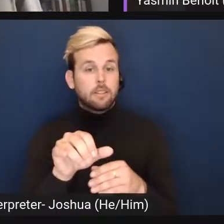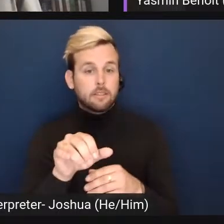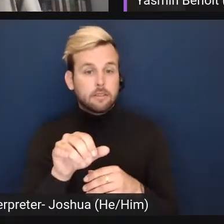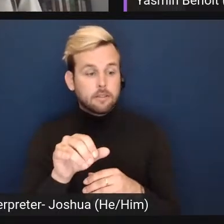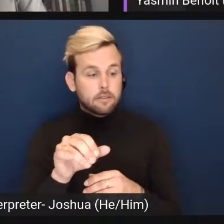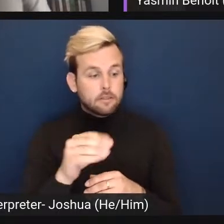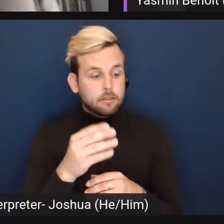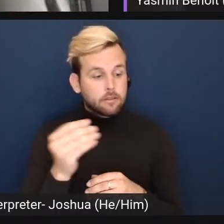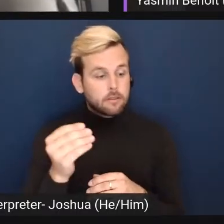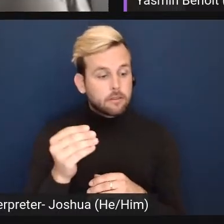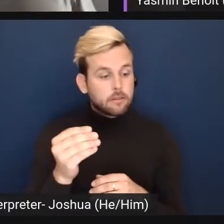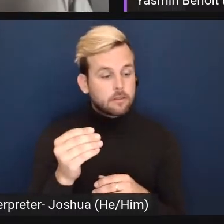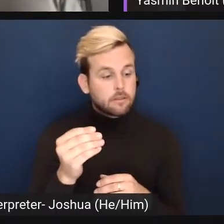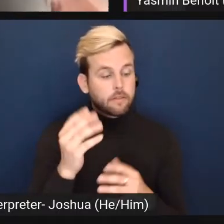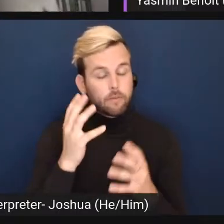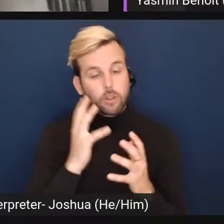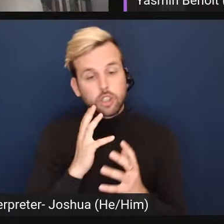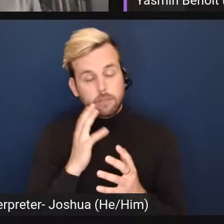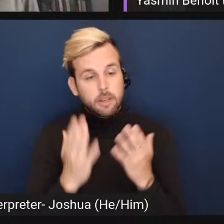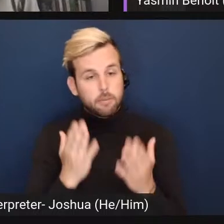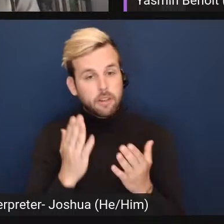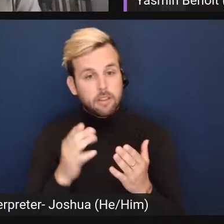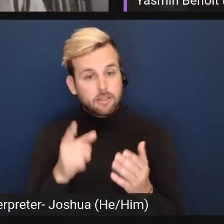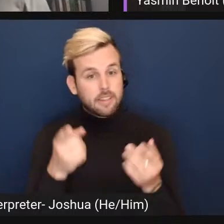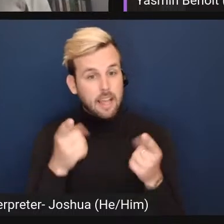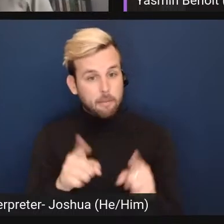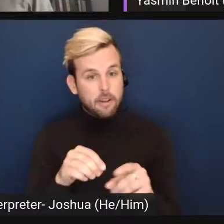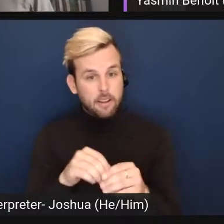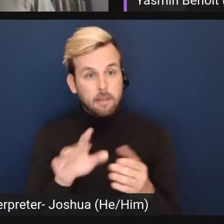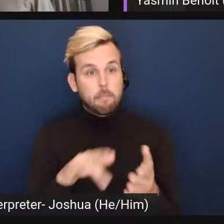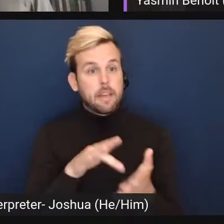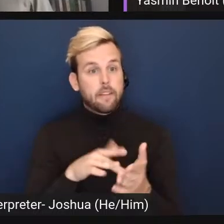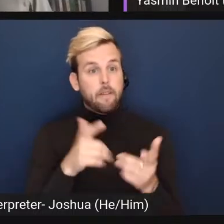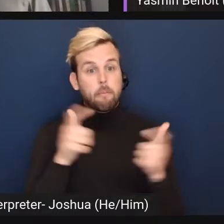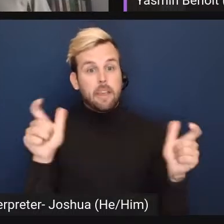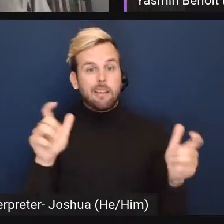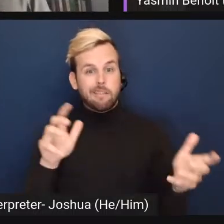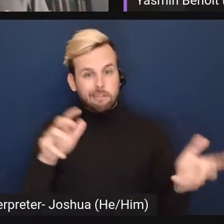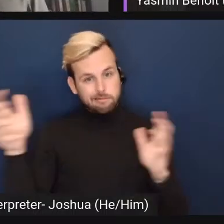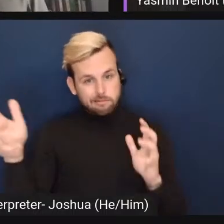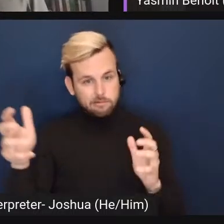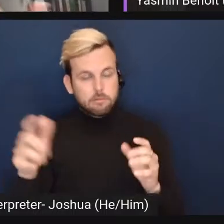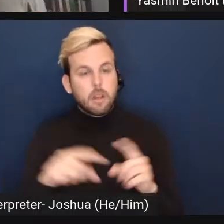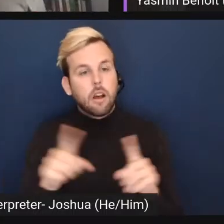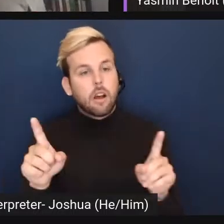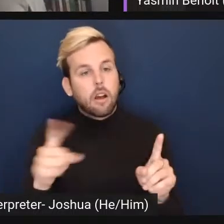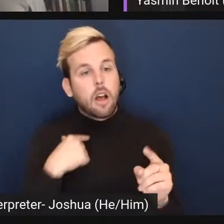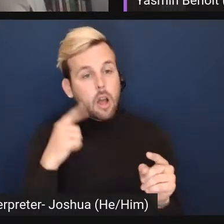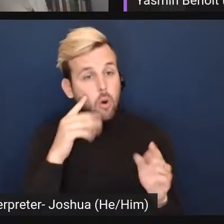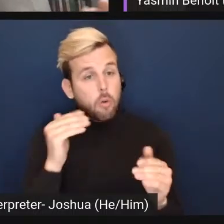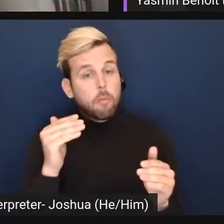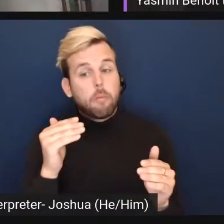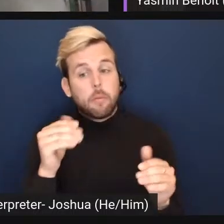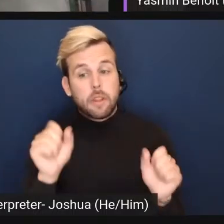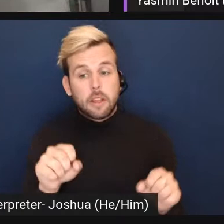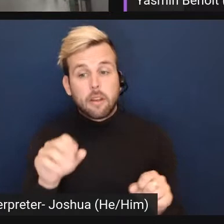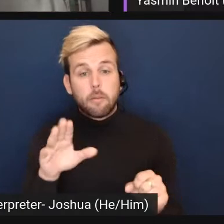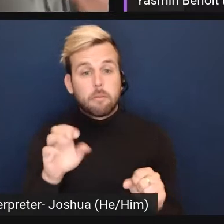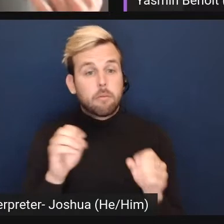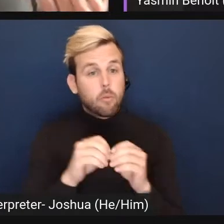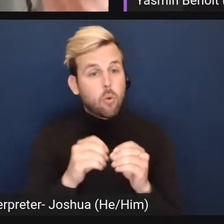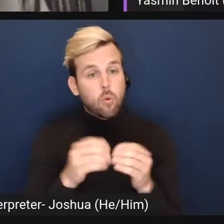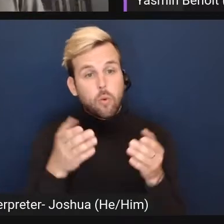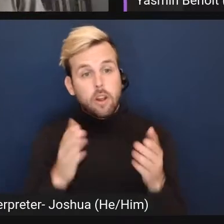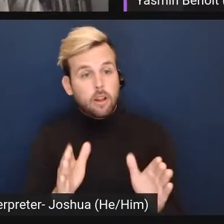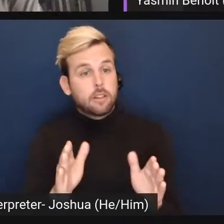you know, unfortunate maybe that this step is happening in the middle of a big controversy. Uh, but I hope that there can be more ways